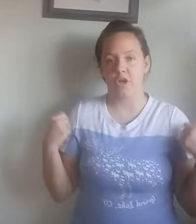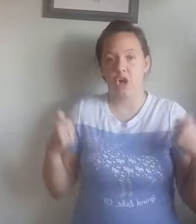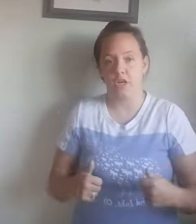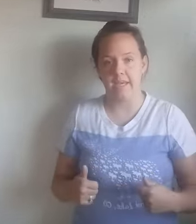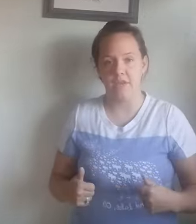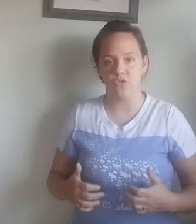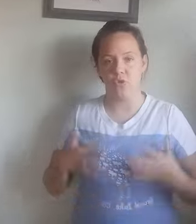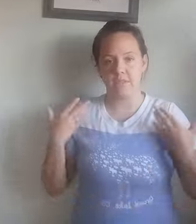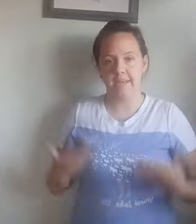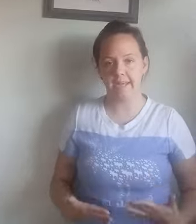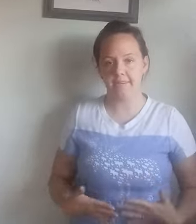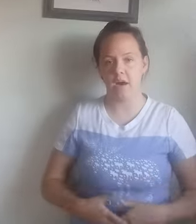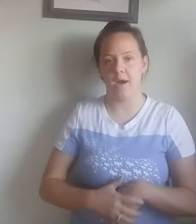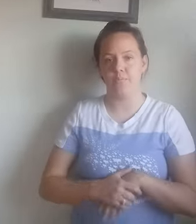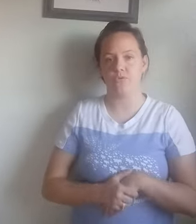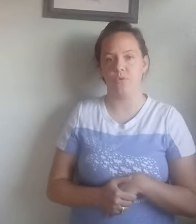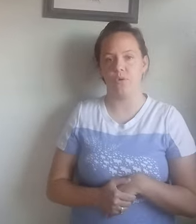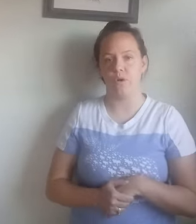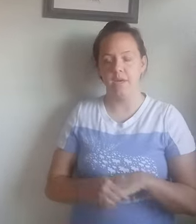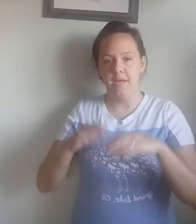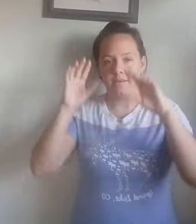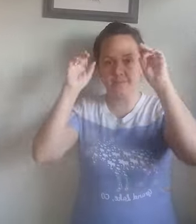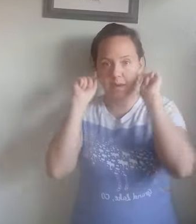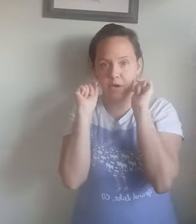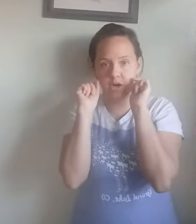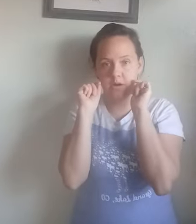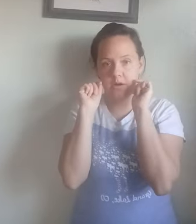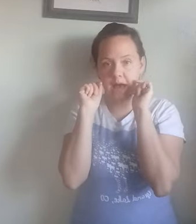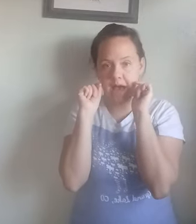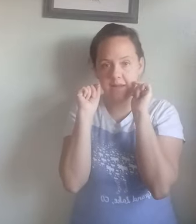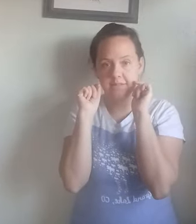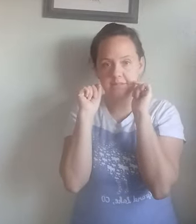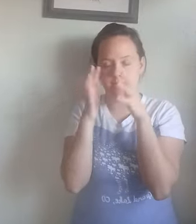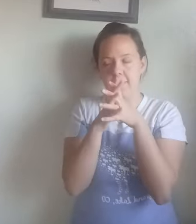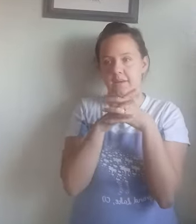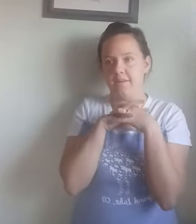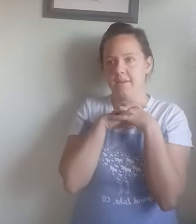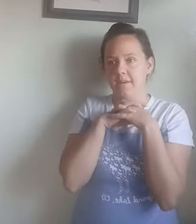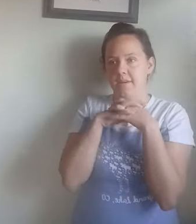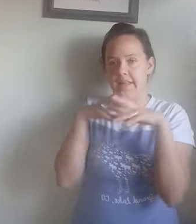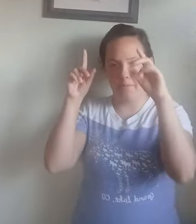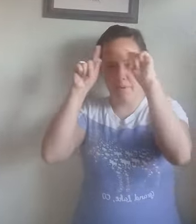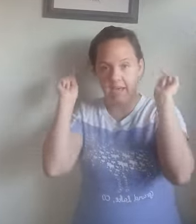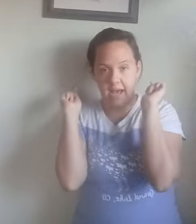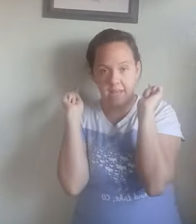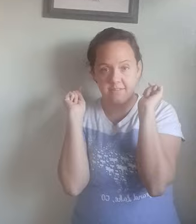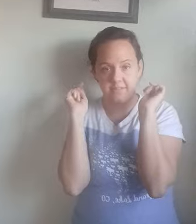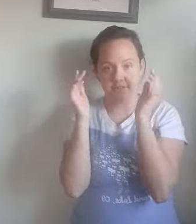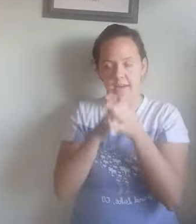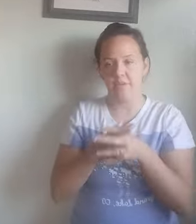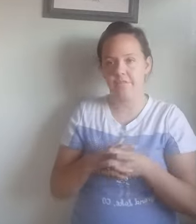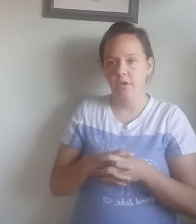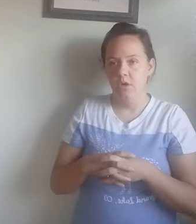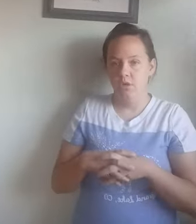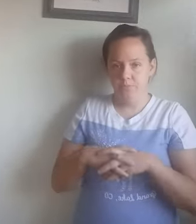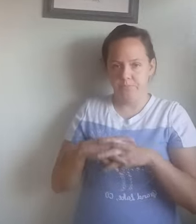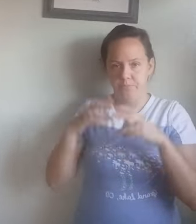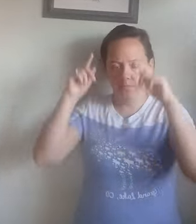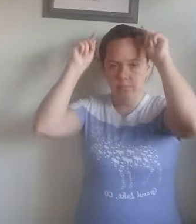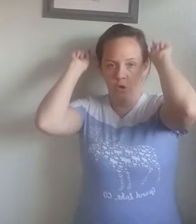cardigans, or tank tops, or summer hats, like the bucket hats, stuff. Or